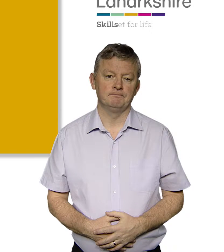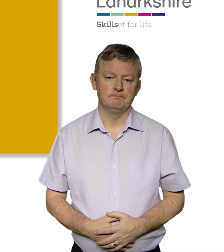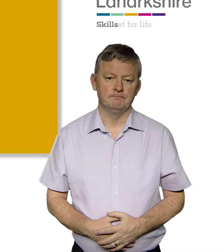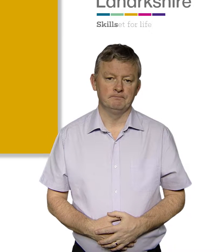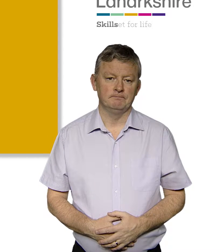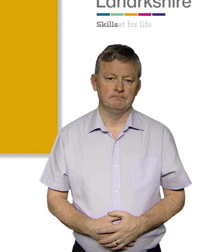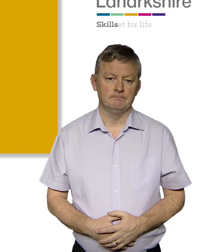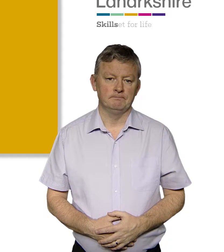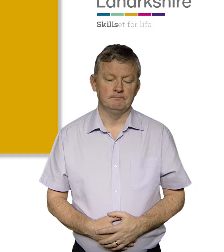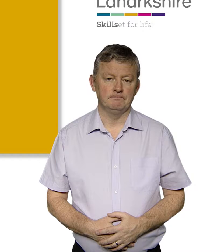transport